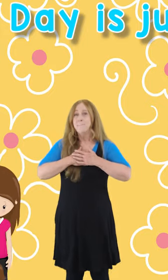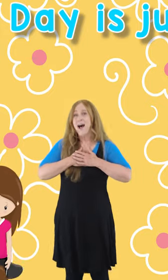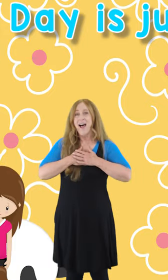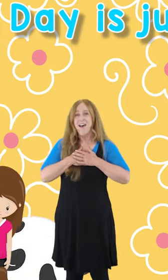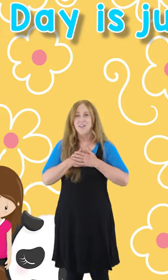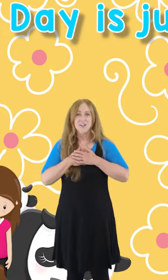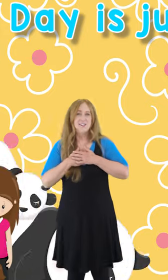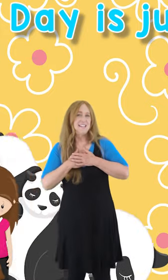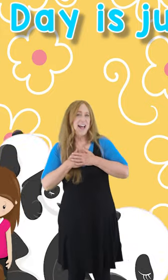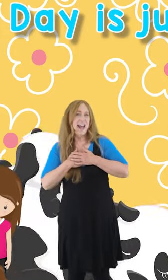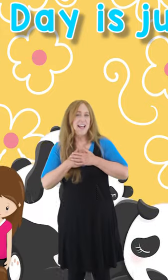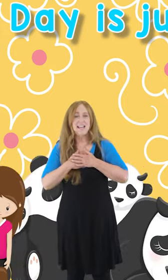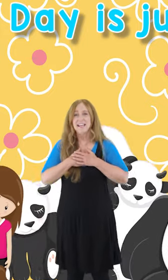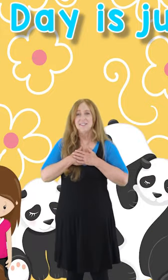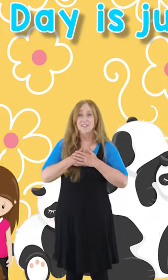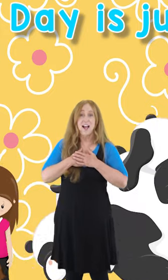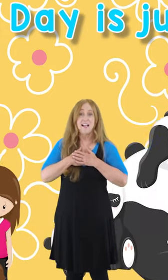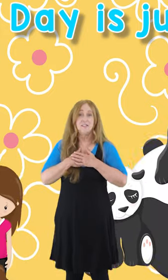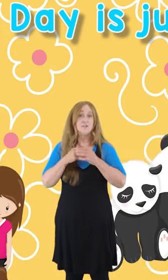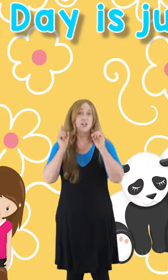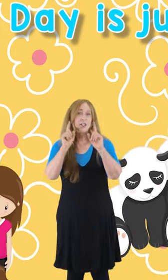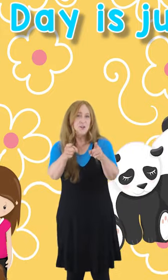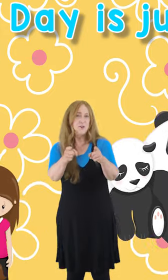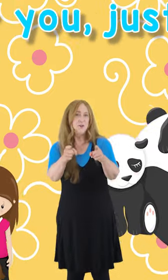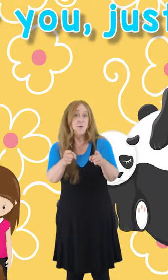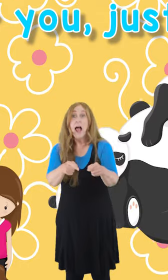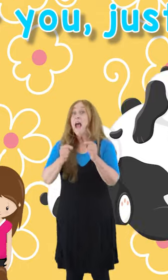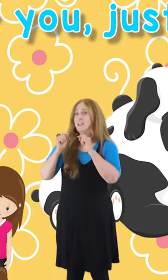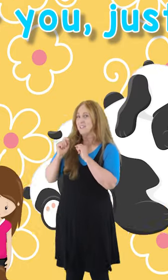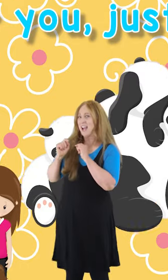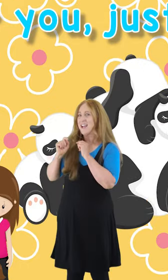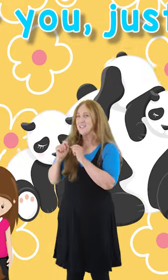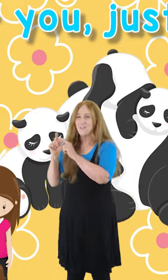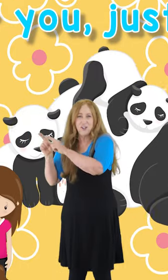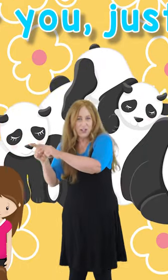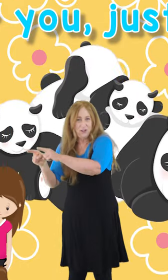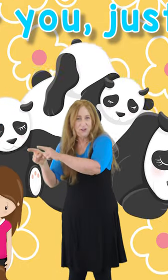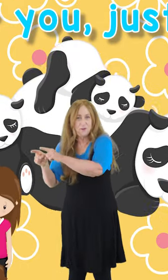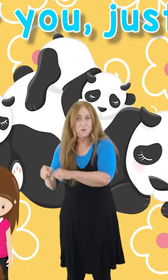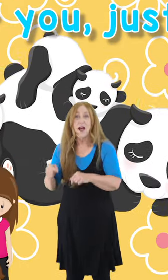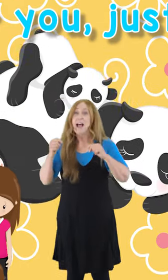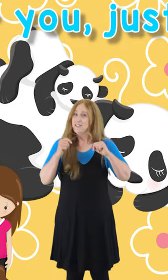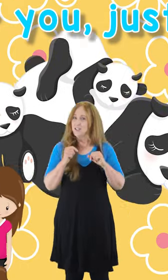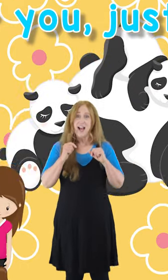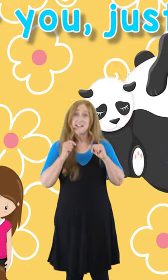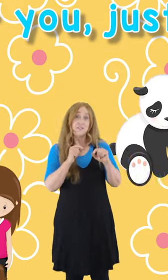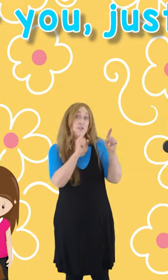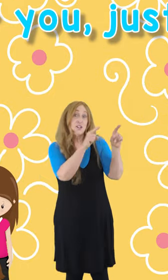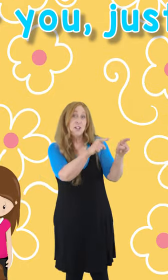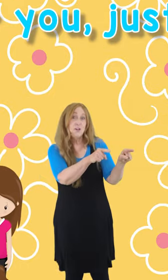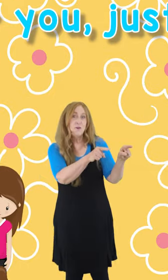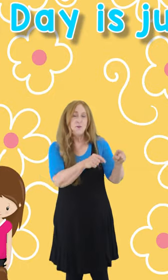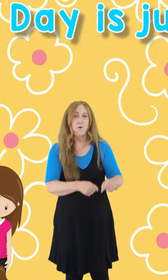Mother's Day is just for you, just for you, just for you.